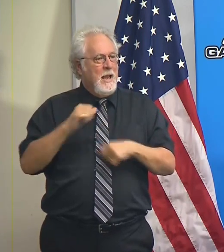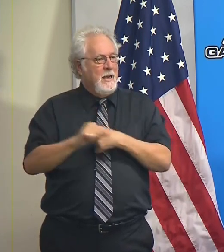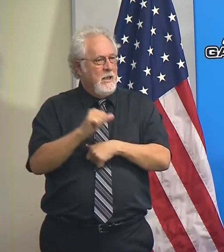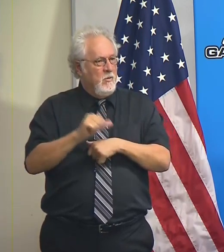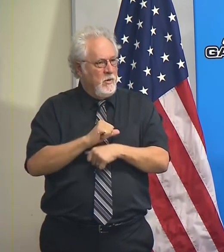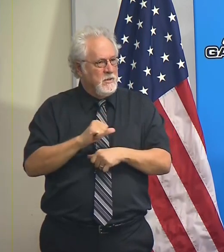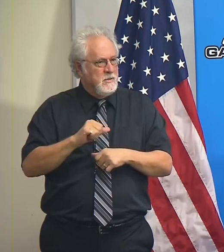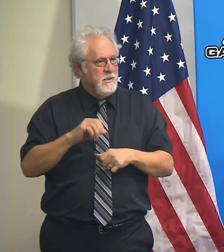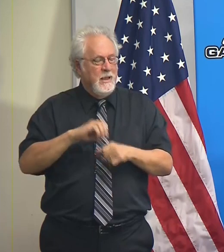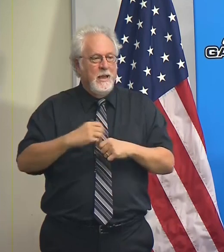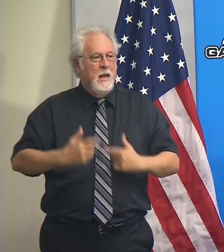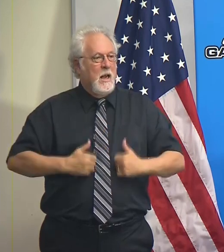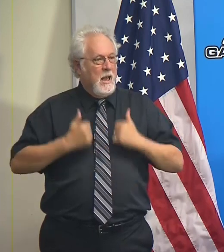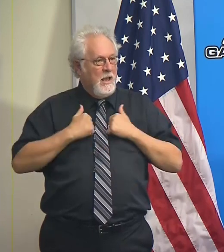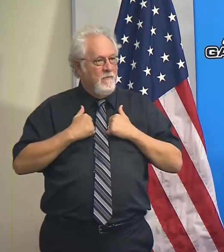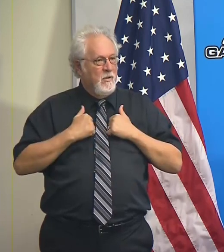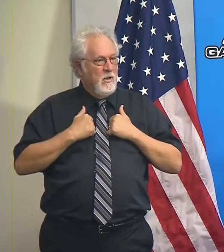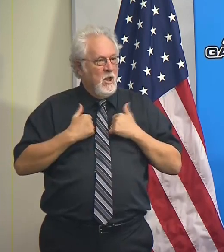that you've inherited in life?